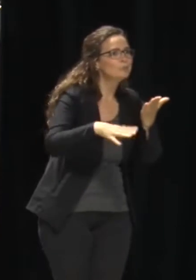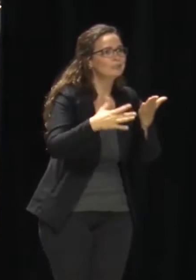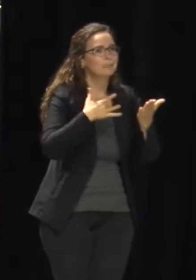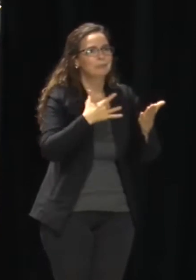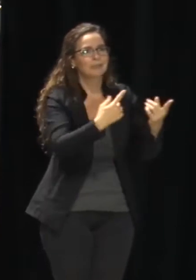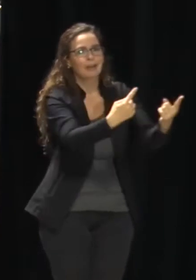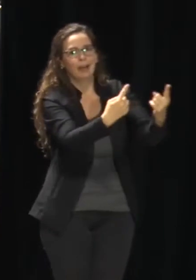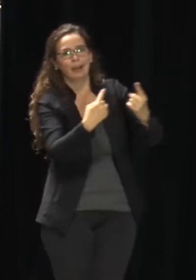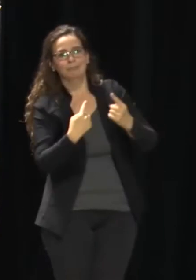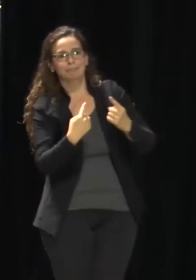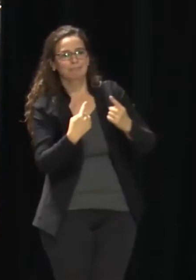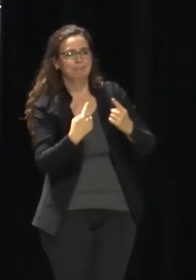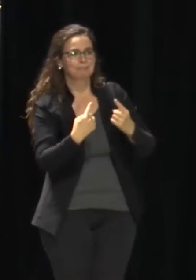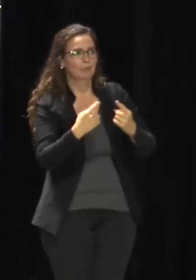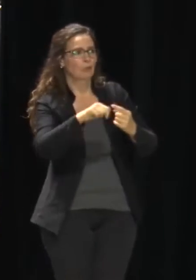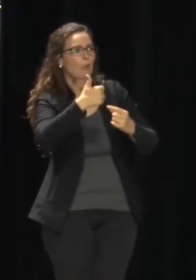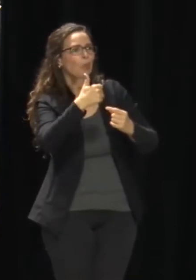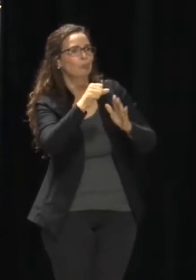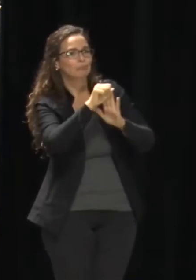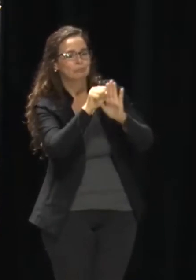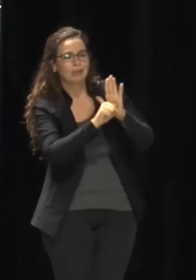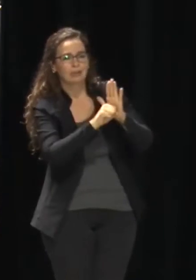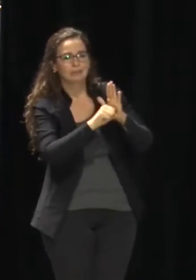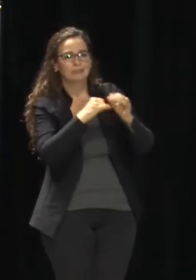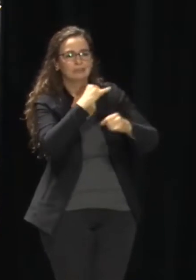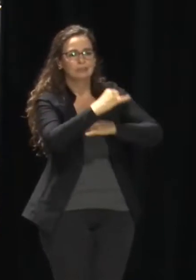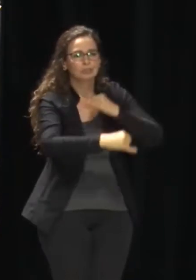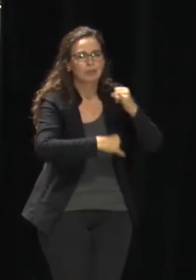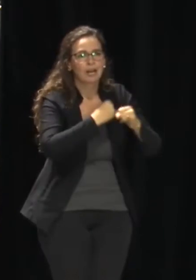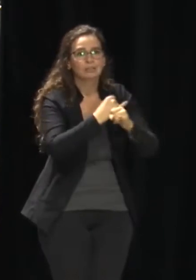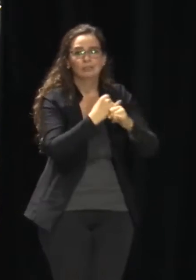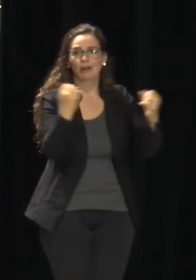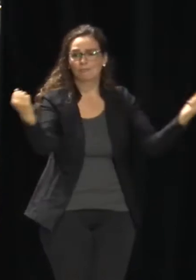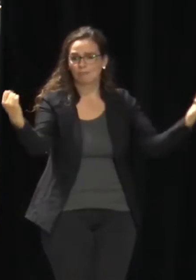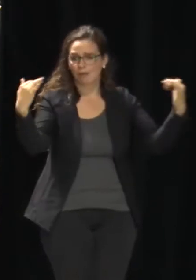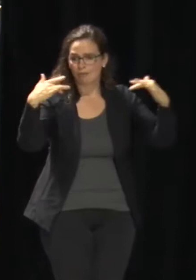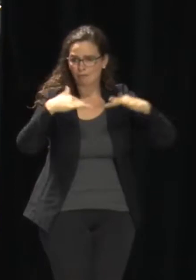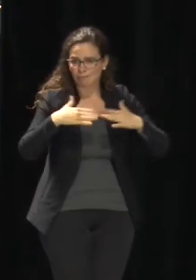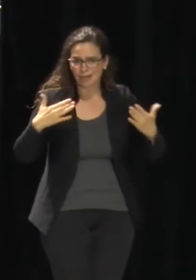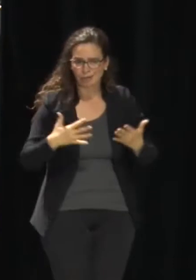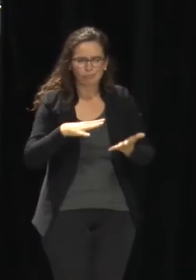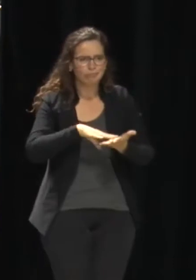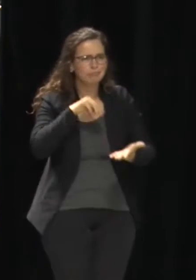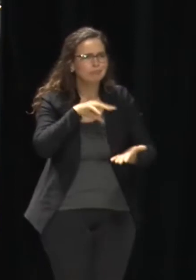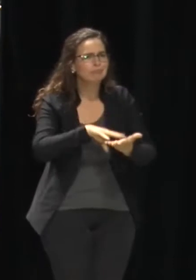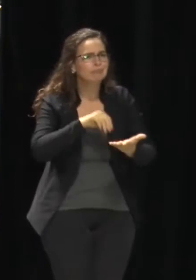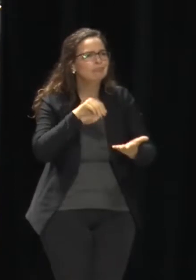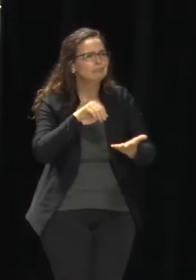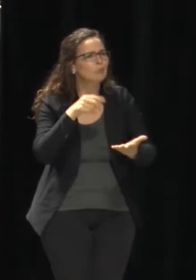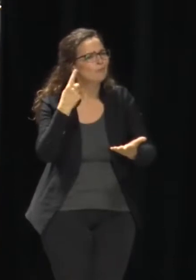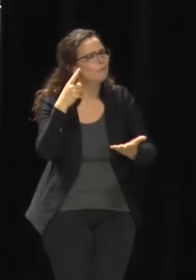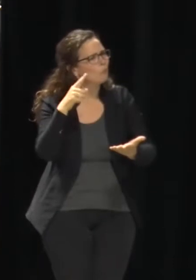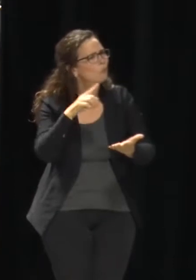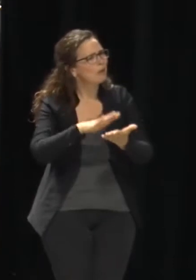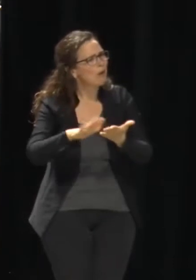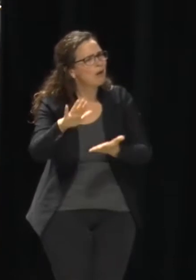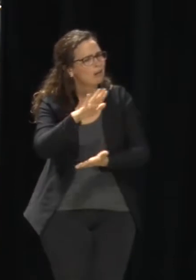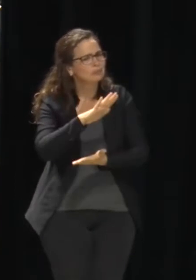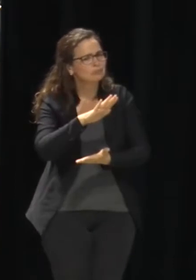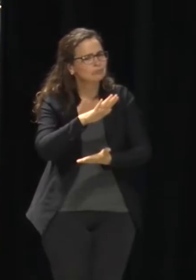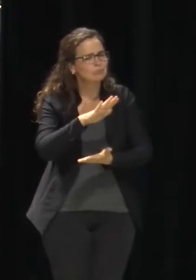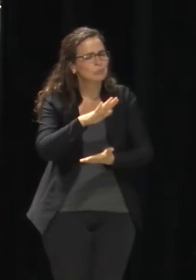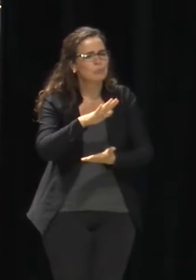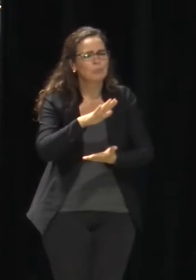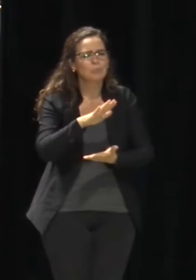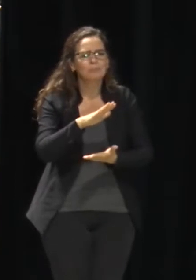students back in person, learning. You know, essentially, we would have seen any real upticks from